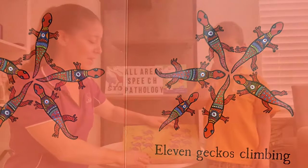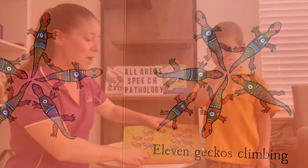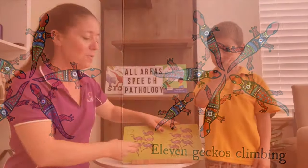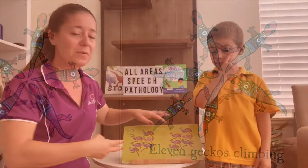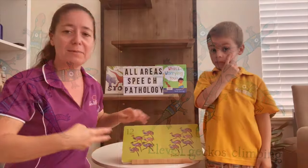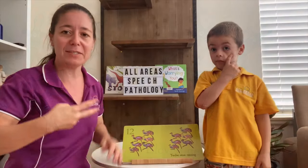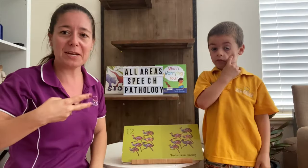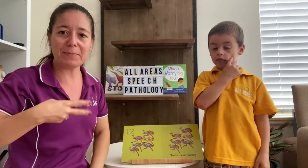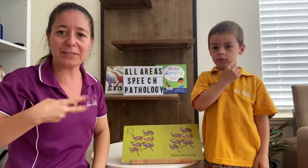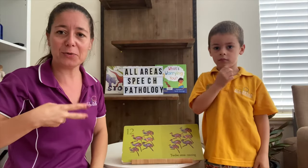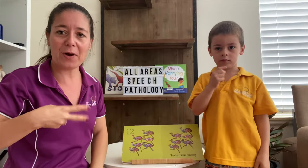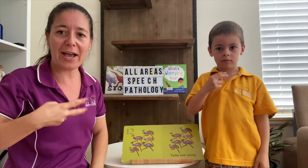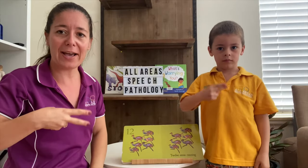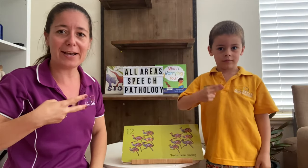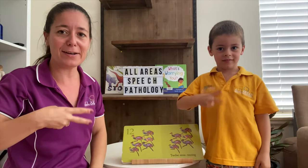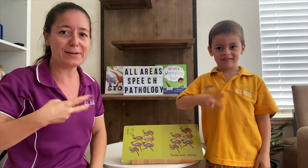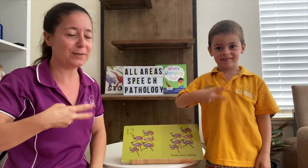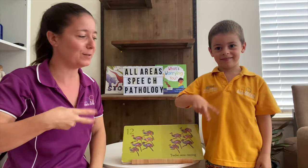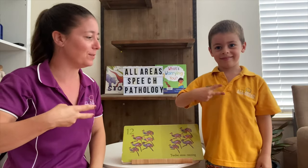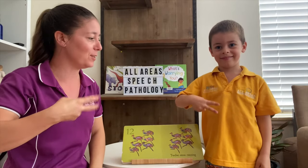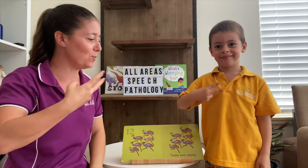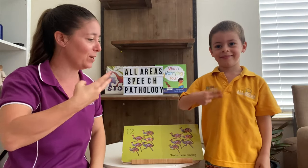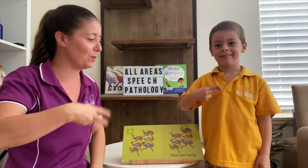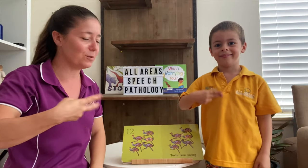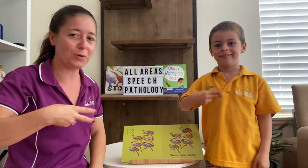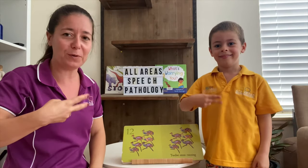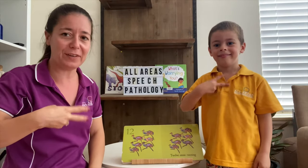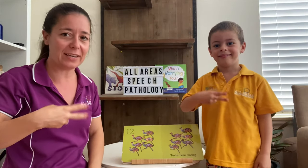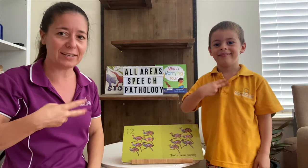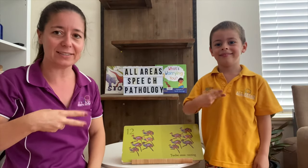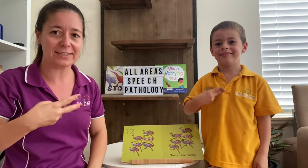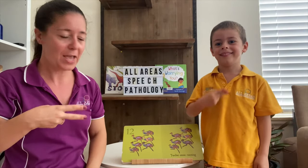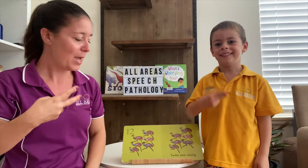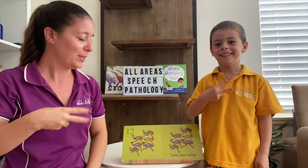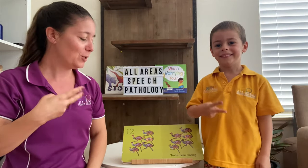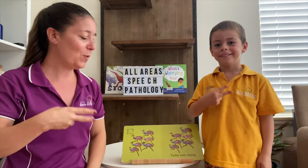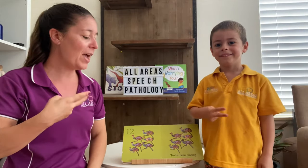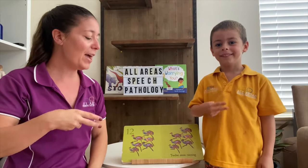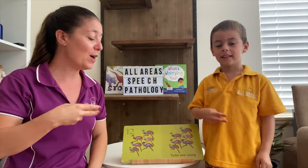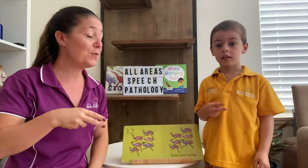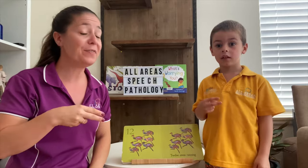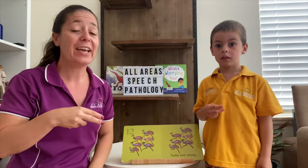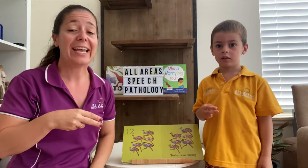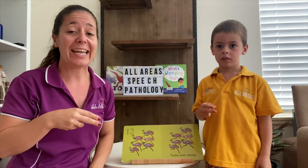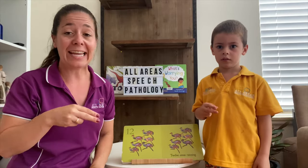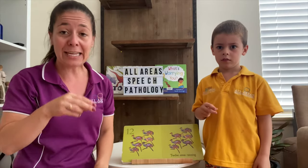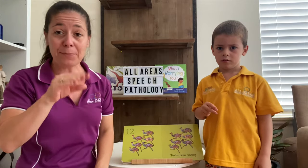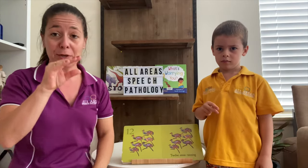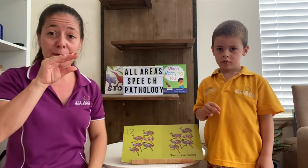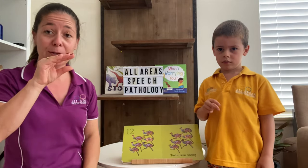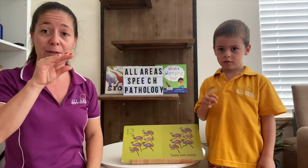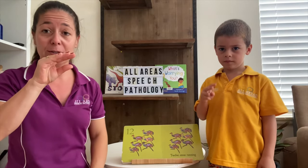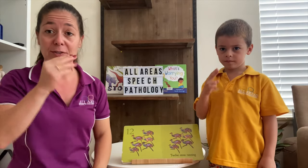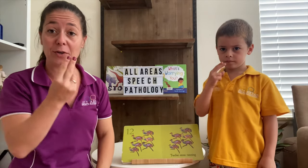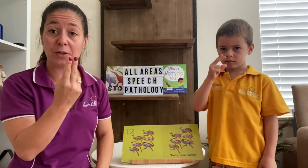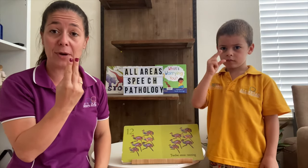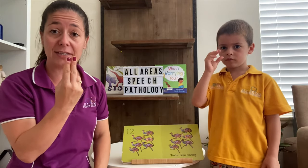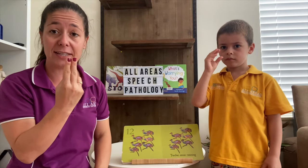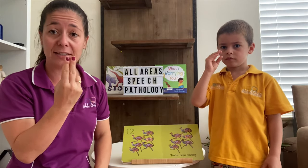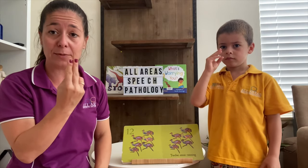we're up to number 12 so wiggle your two fingers 12 emus so you might see it done